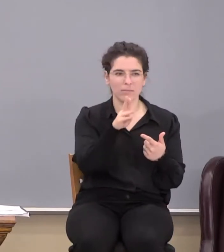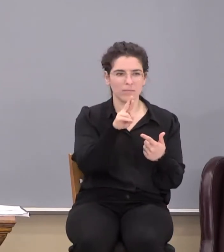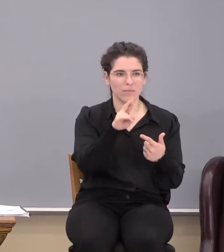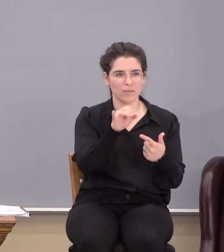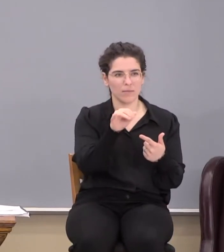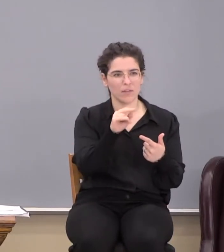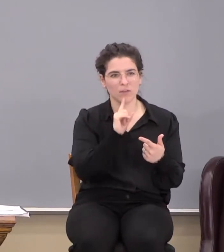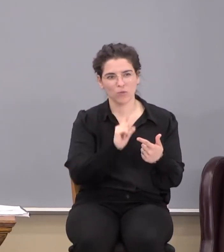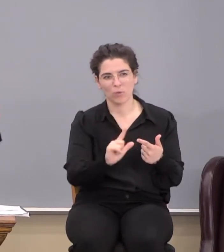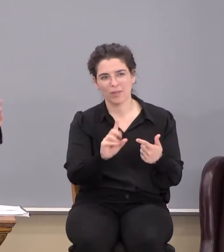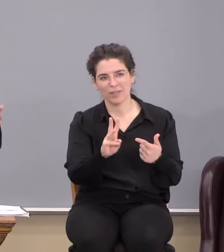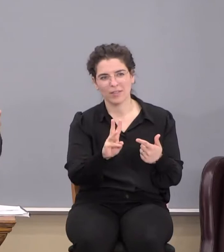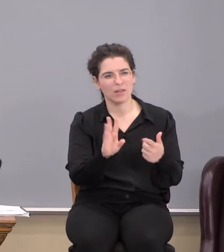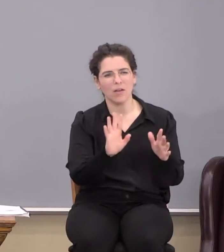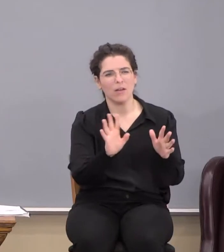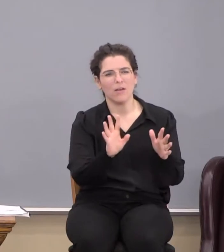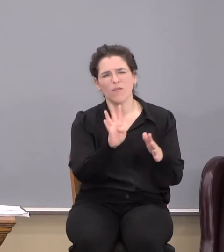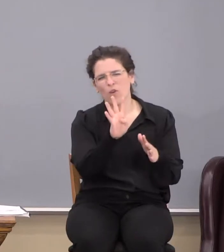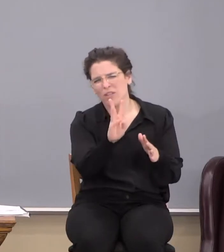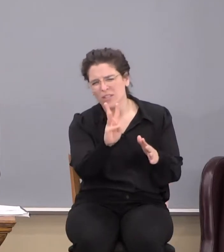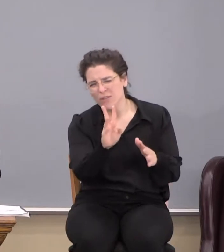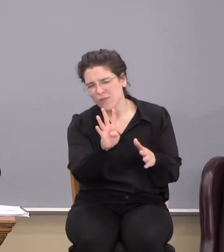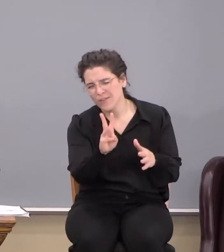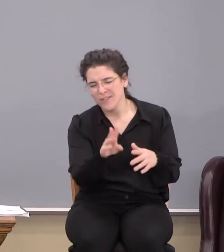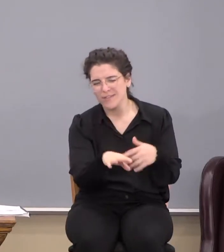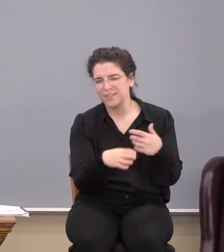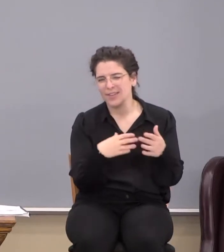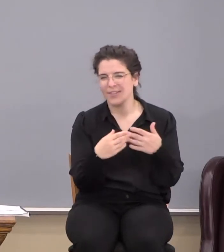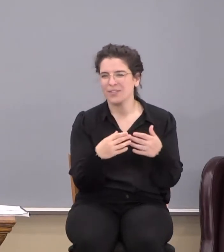what, like about 26 or whatever? No, whatever, 46, you know?